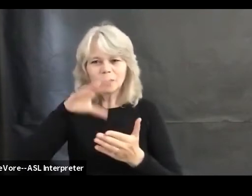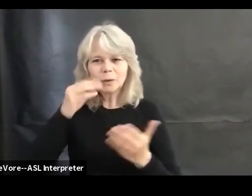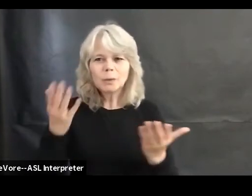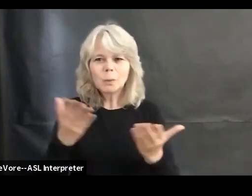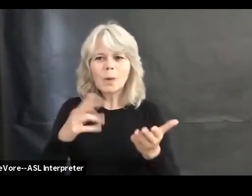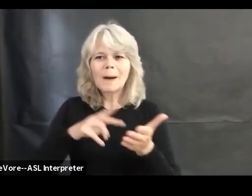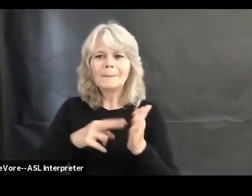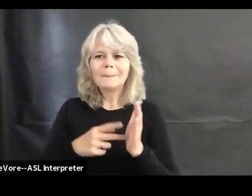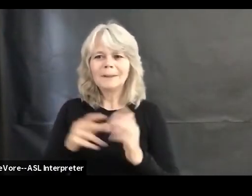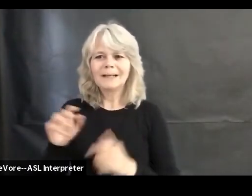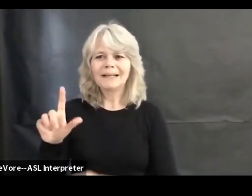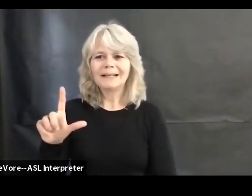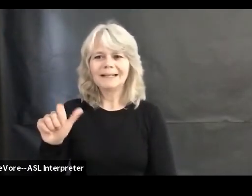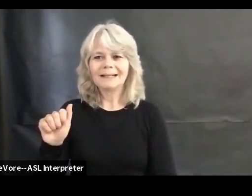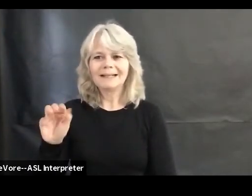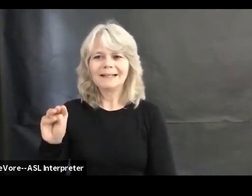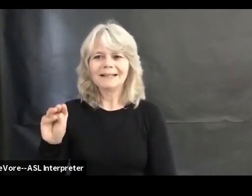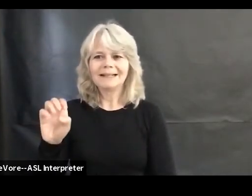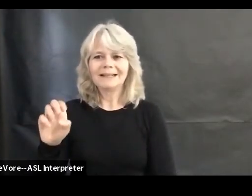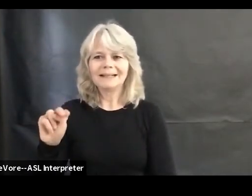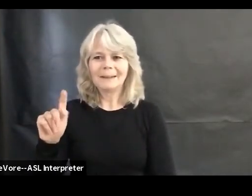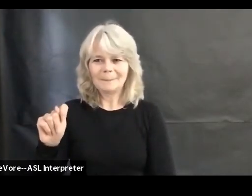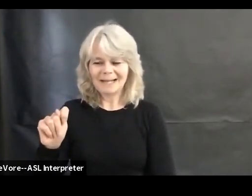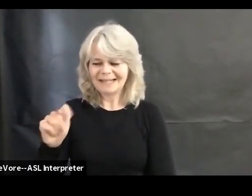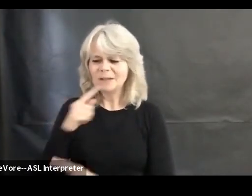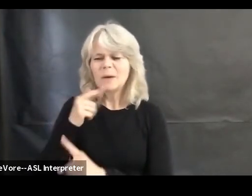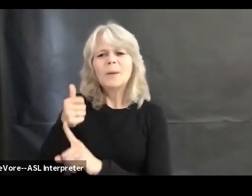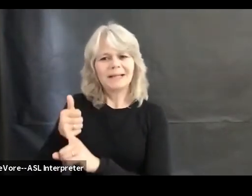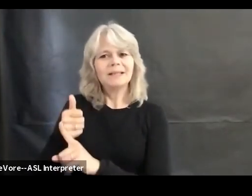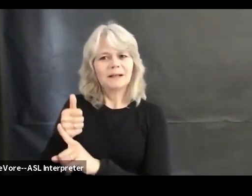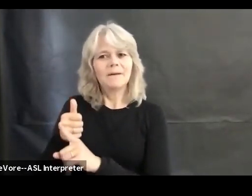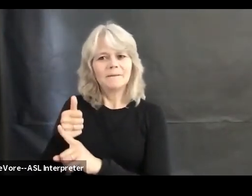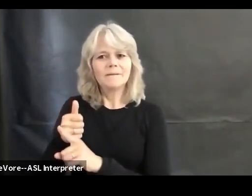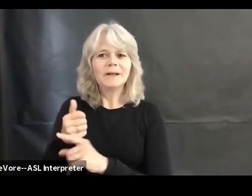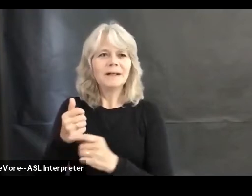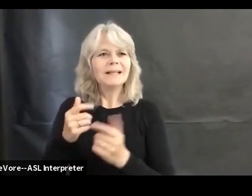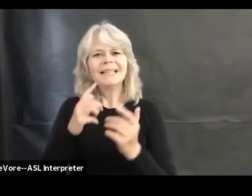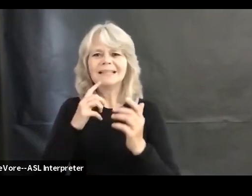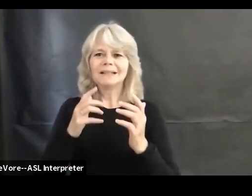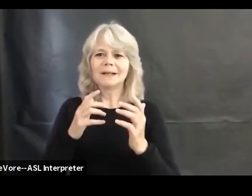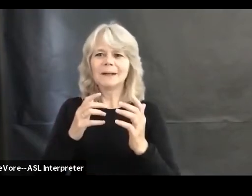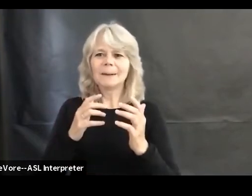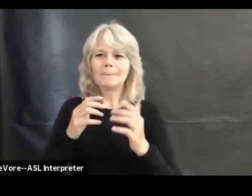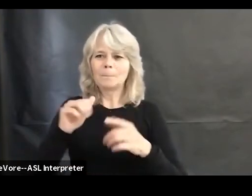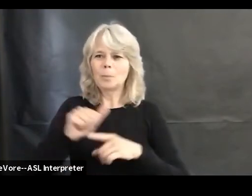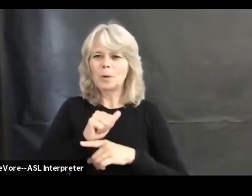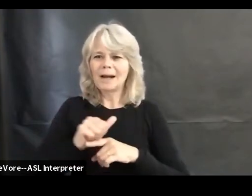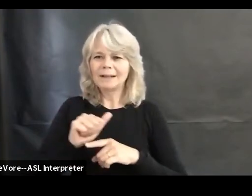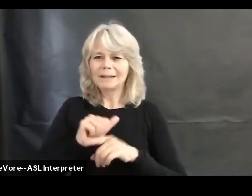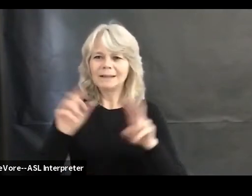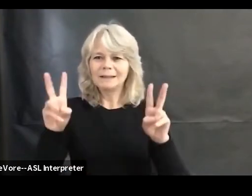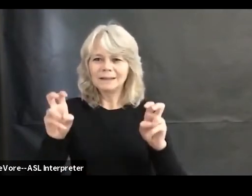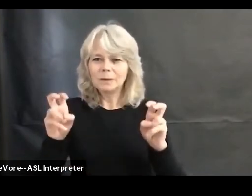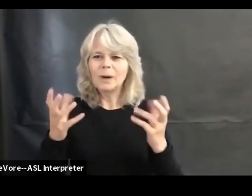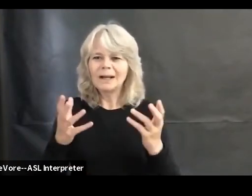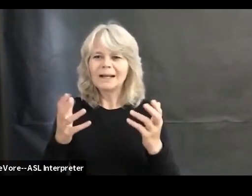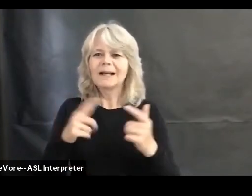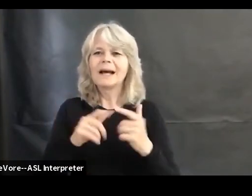a biblical practice to cry out to God, to bring our